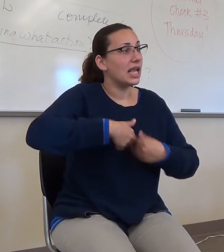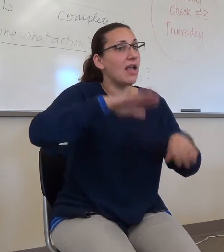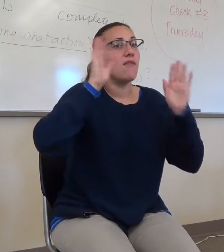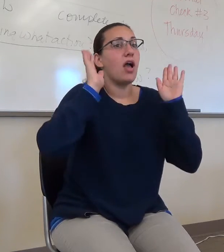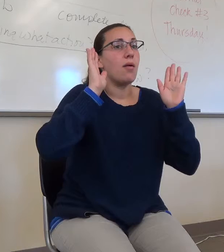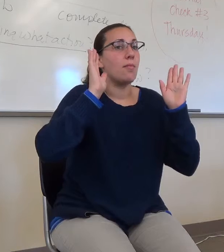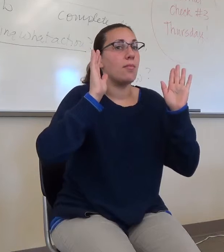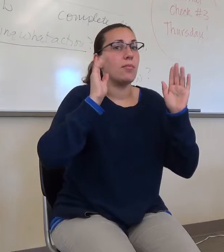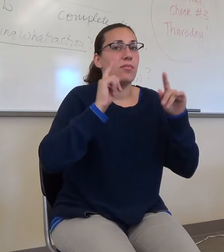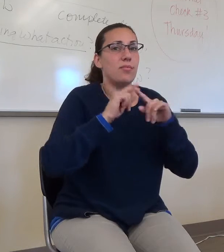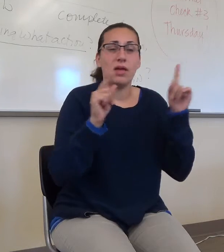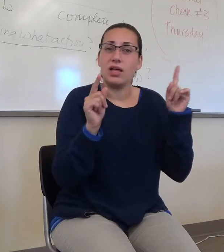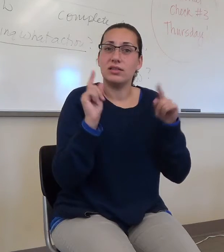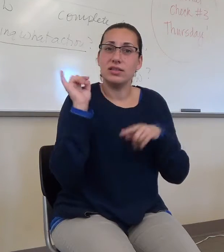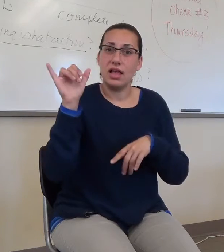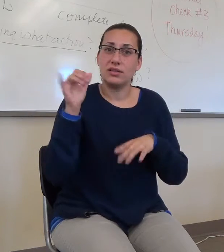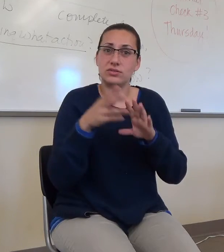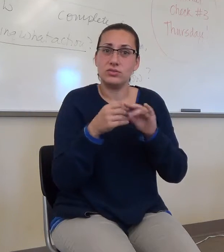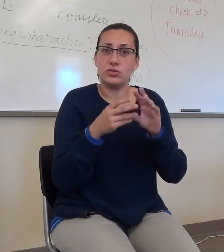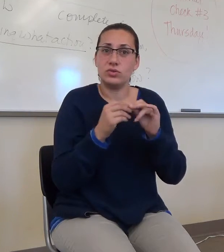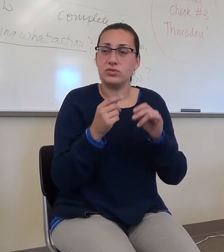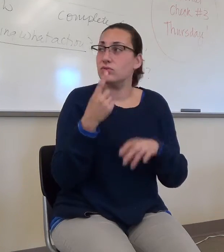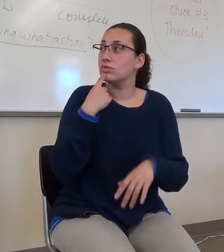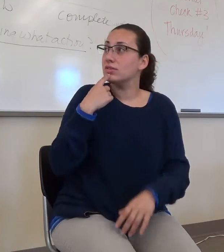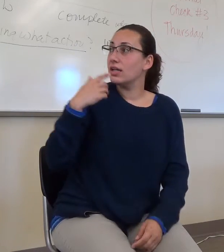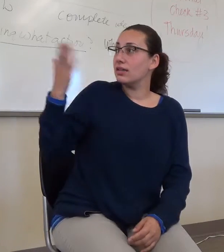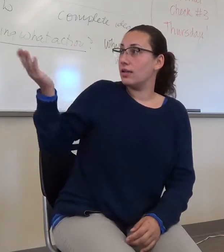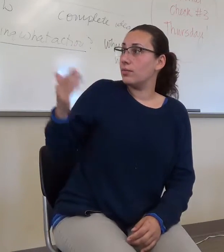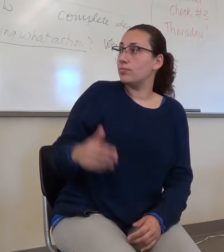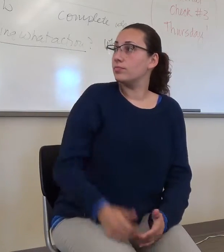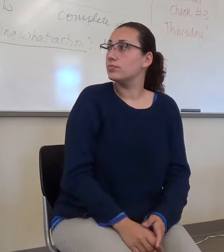does this, if you say here that the full moon